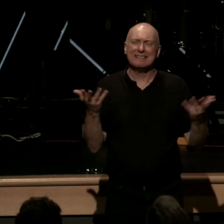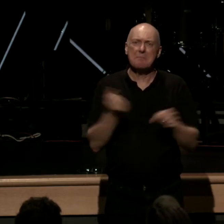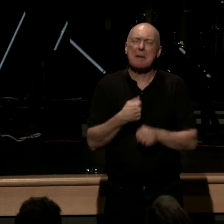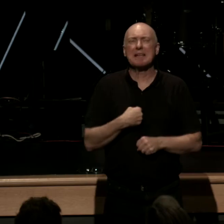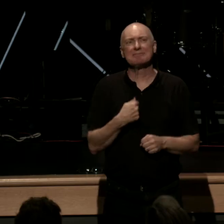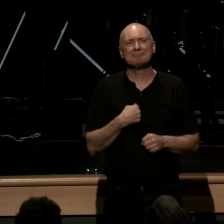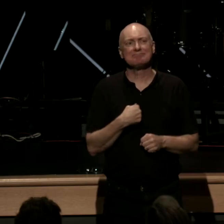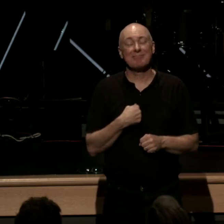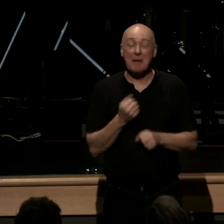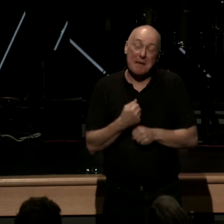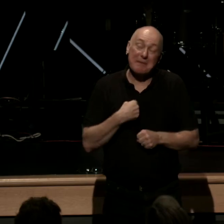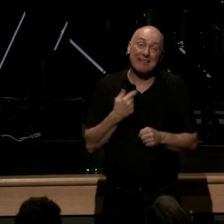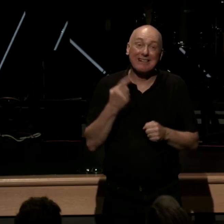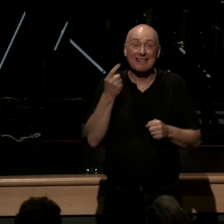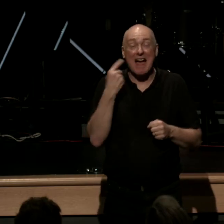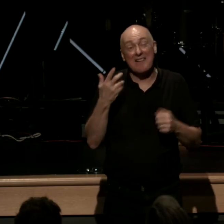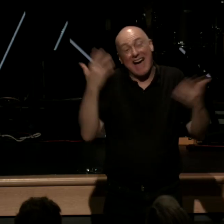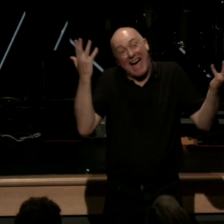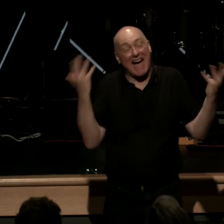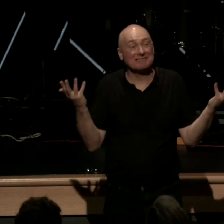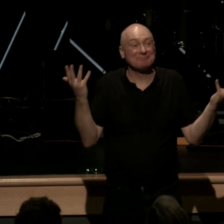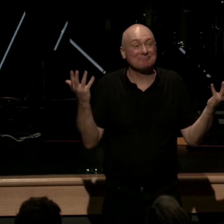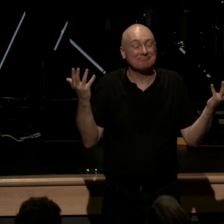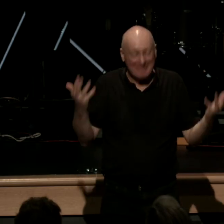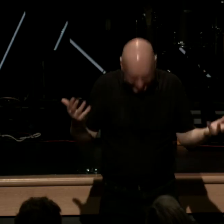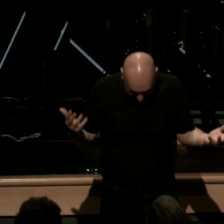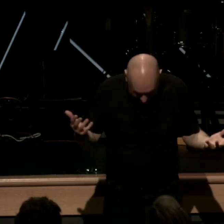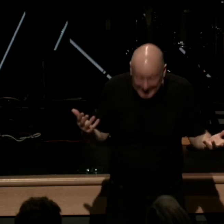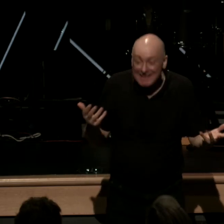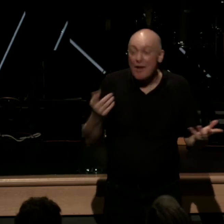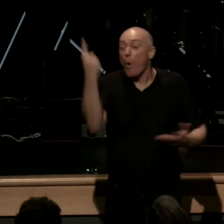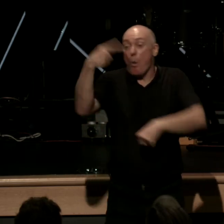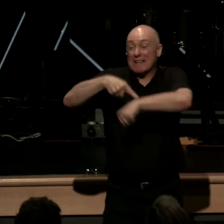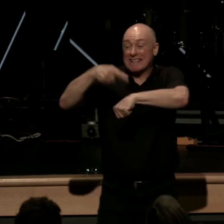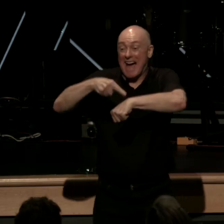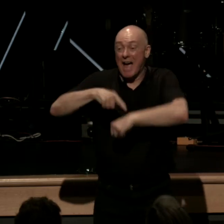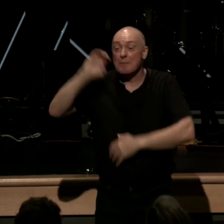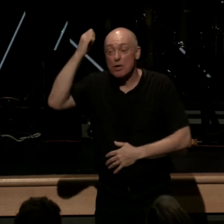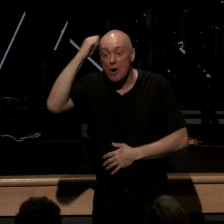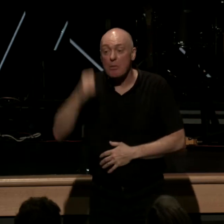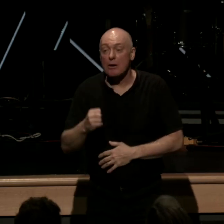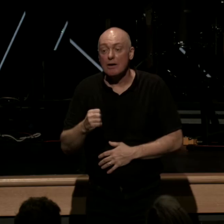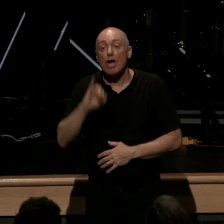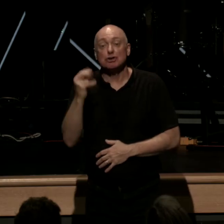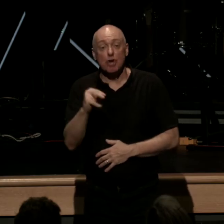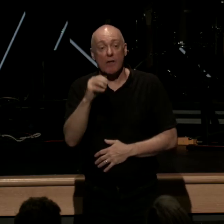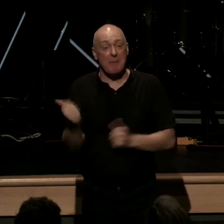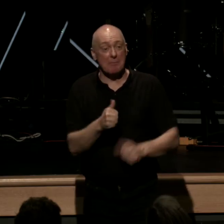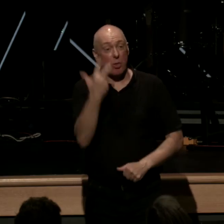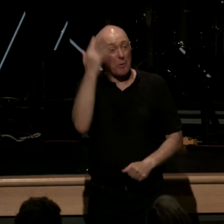laugh at one point in Europe there were said to be three heads of John the Baptist floating around all right